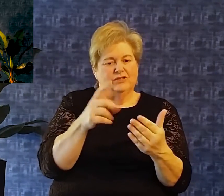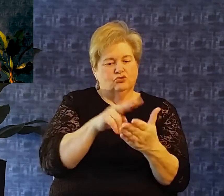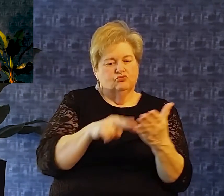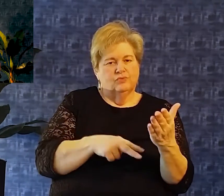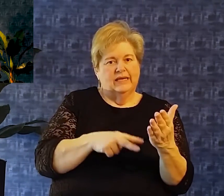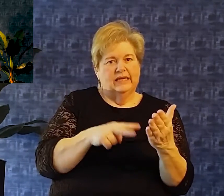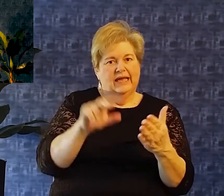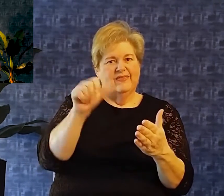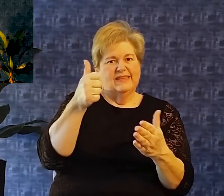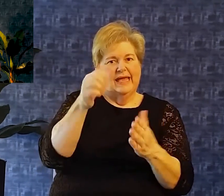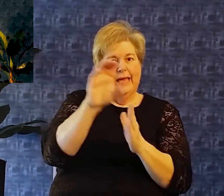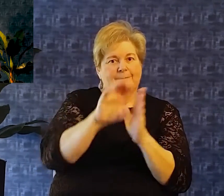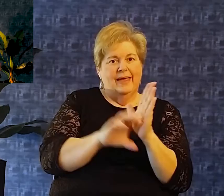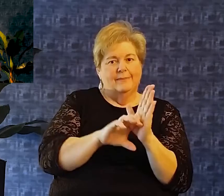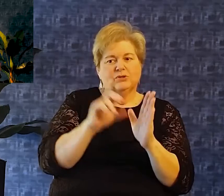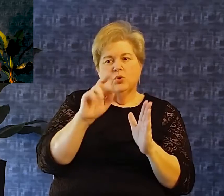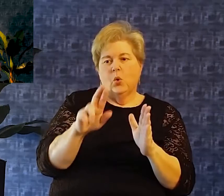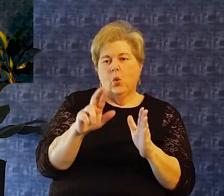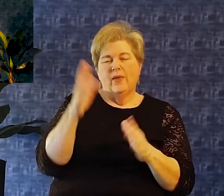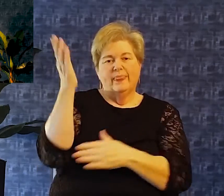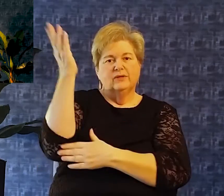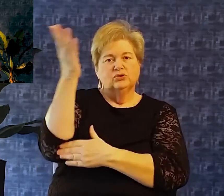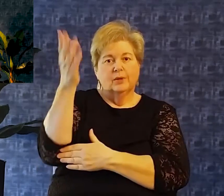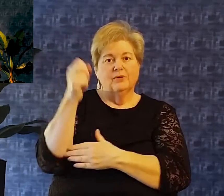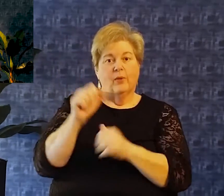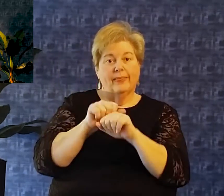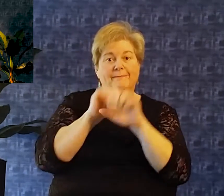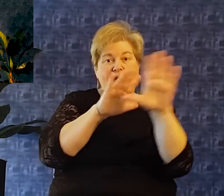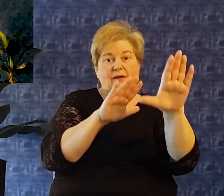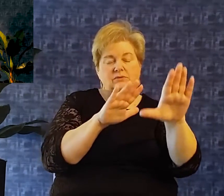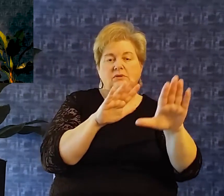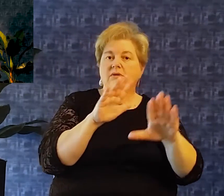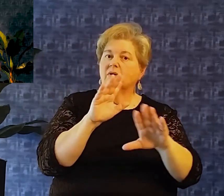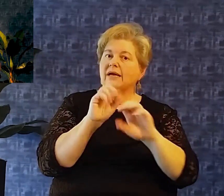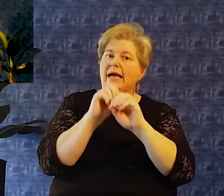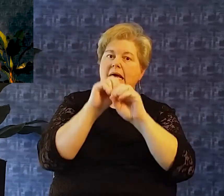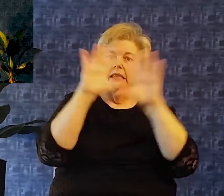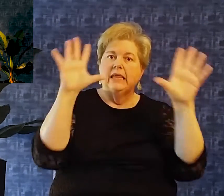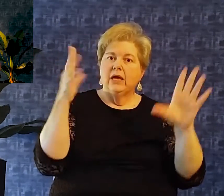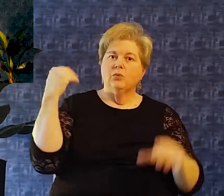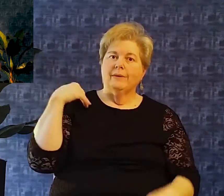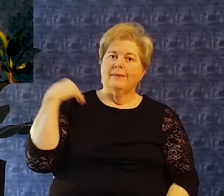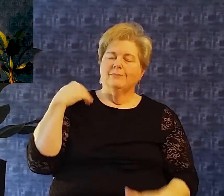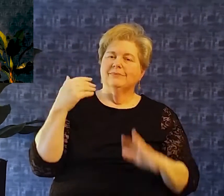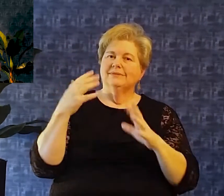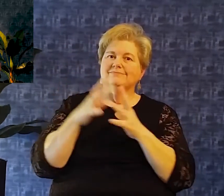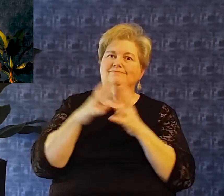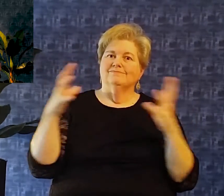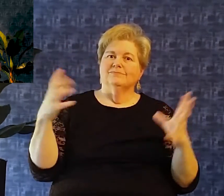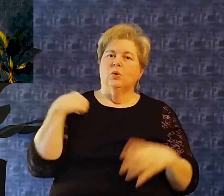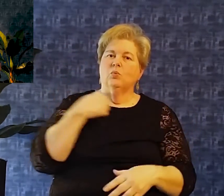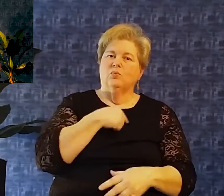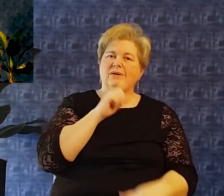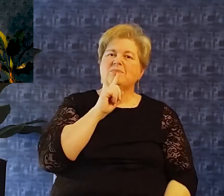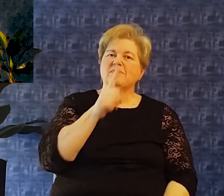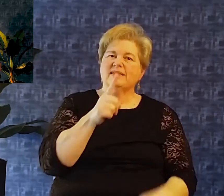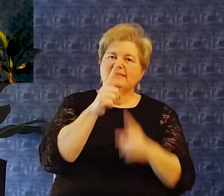of how sinful We truly are and how prone we are to breaking the law of god